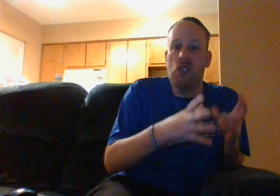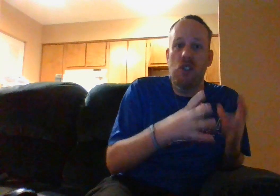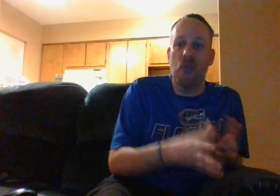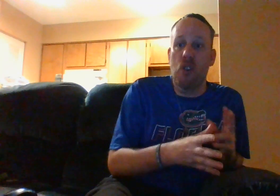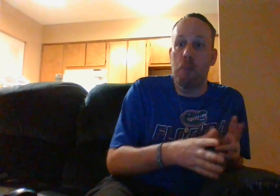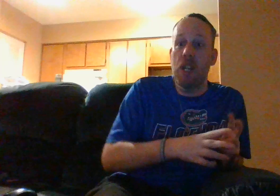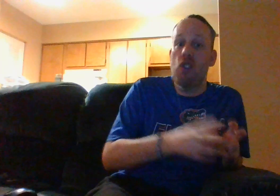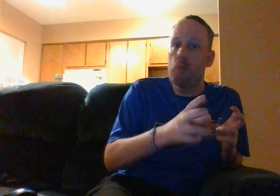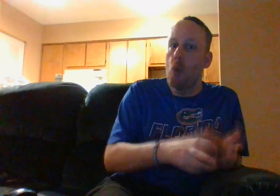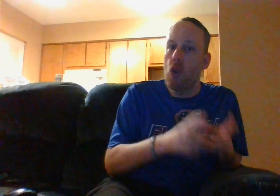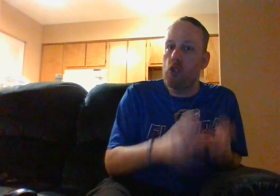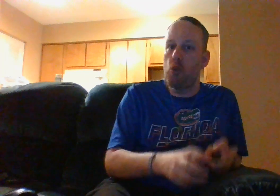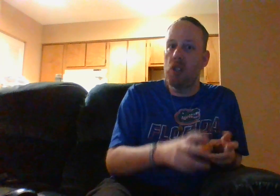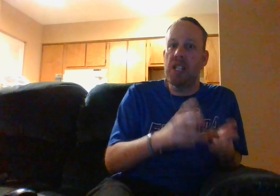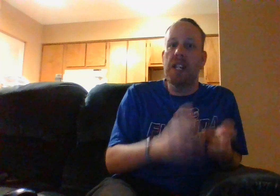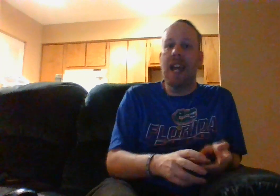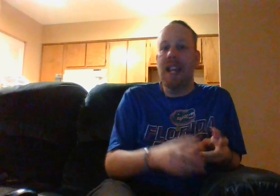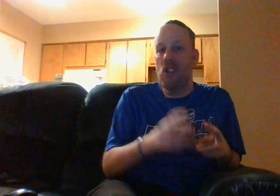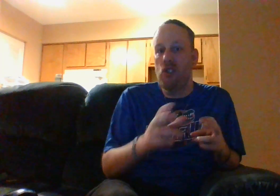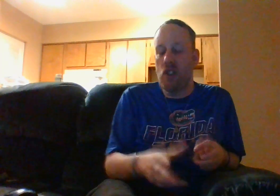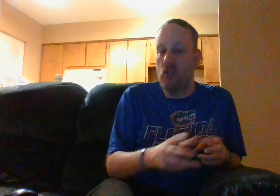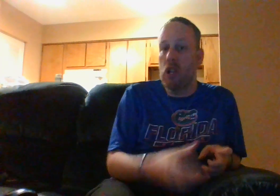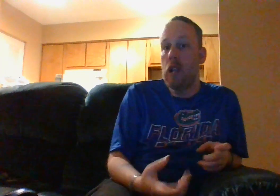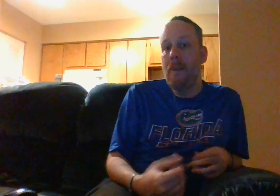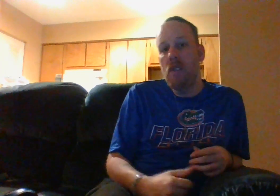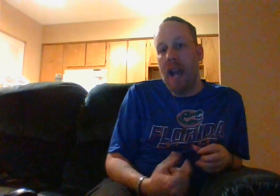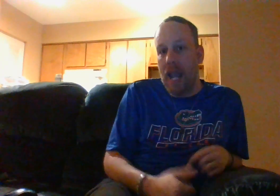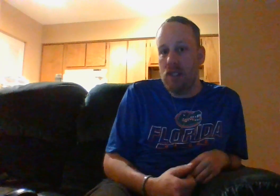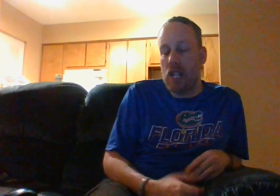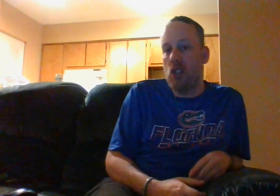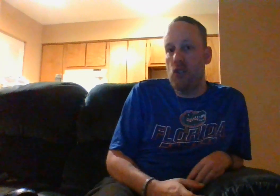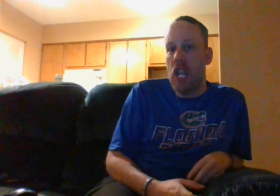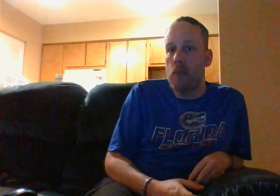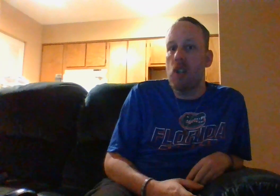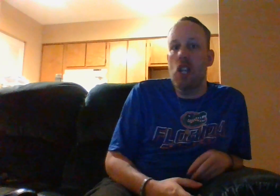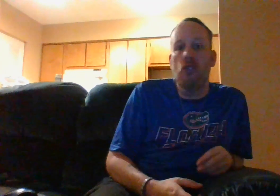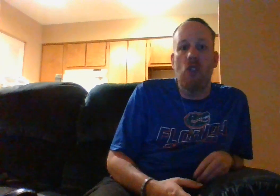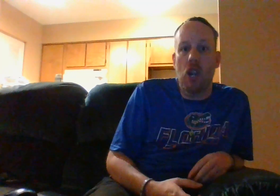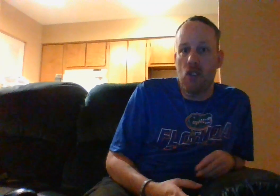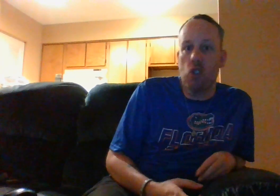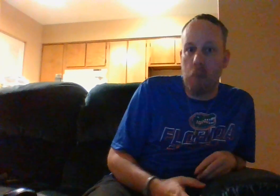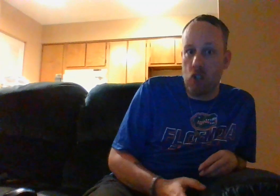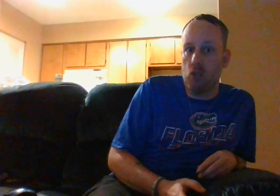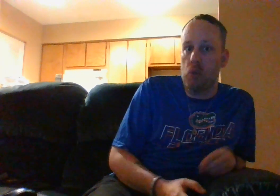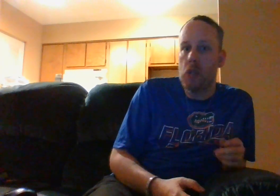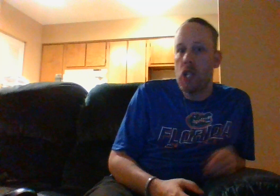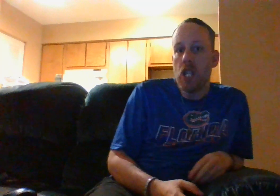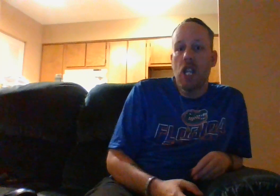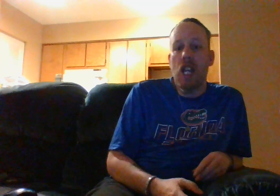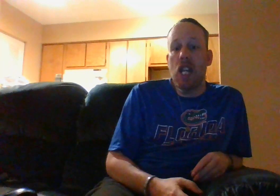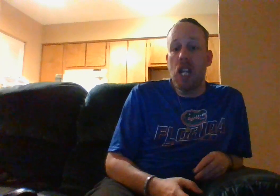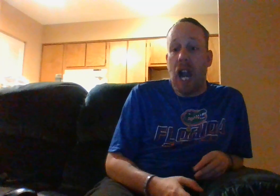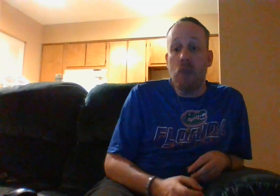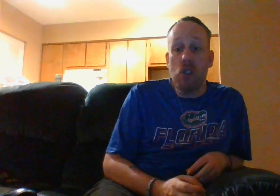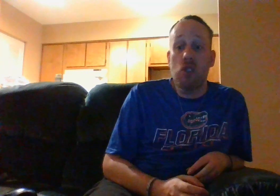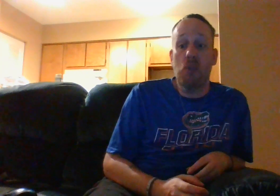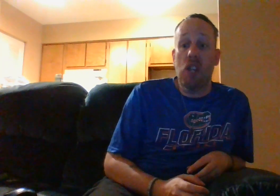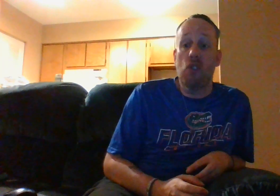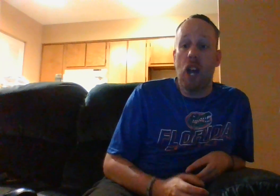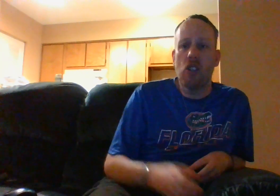is different but it's more too than that it's different i think this anime is very very special and i really do think so i